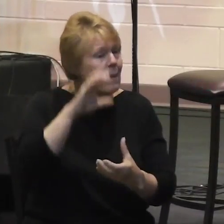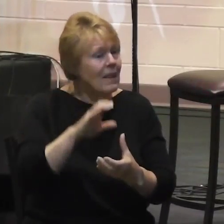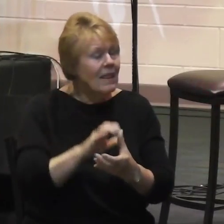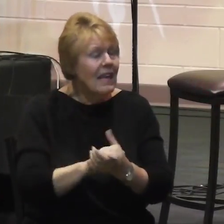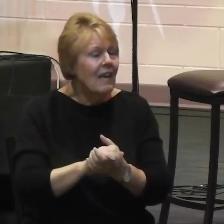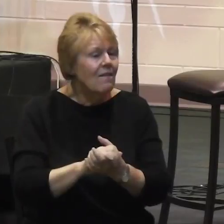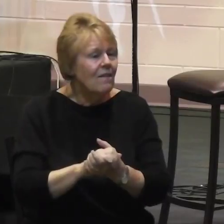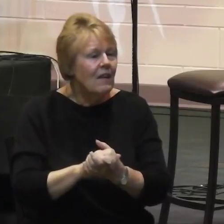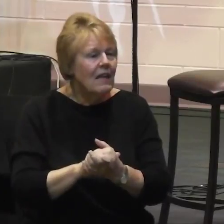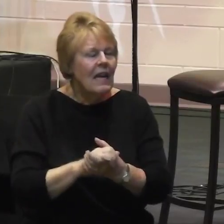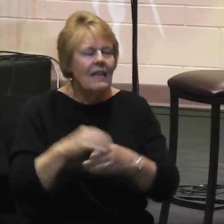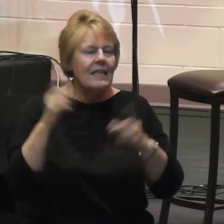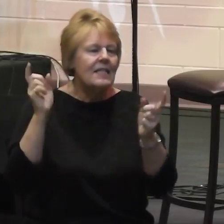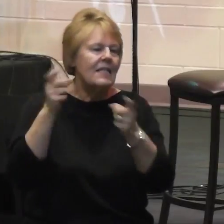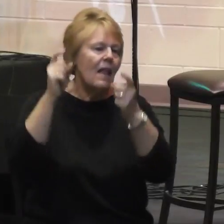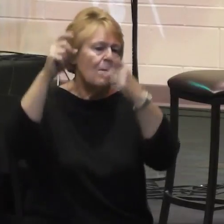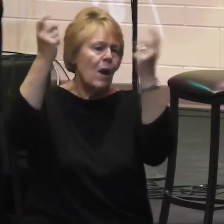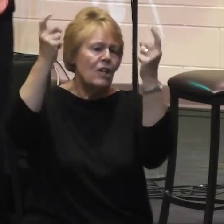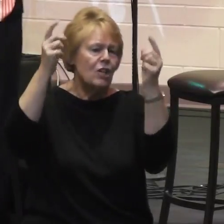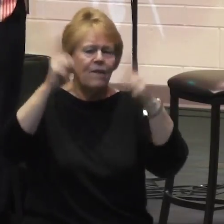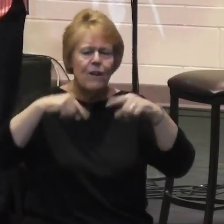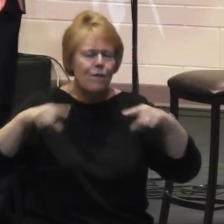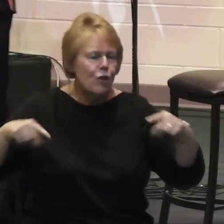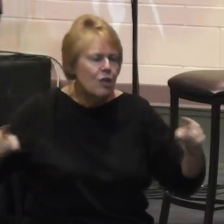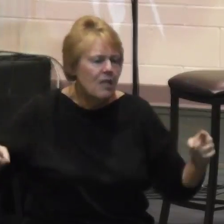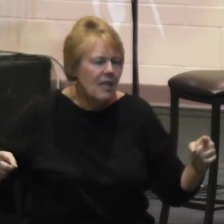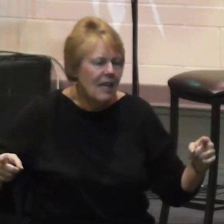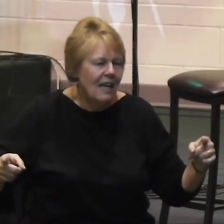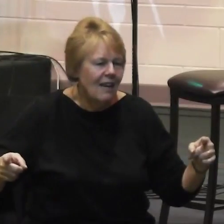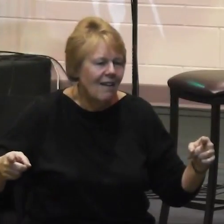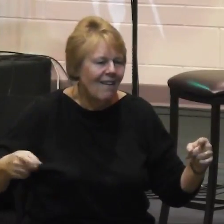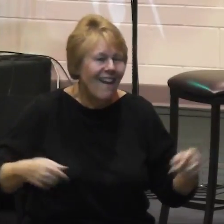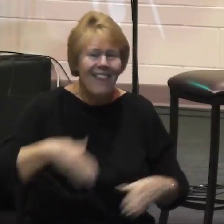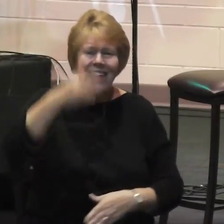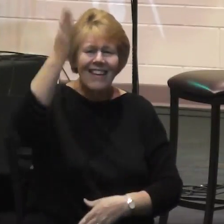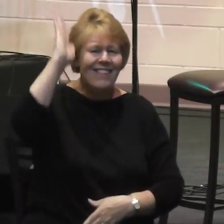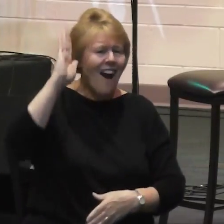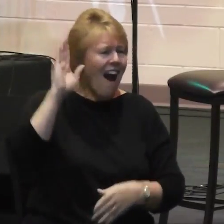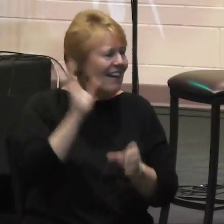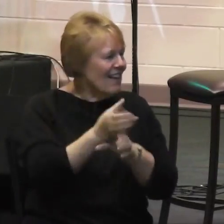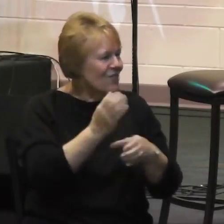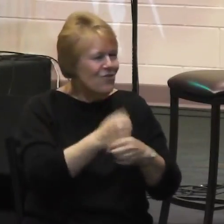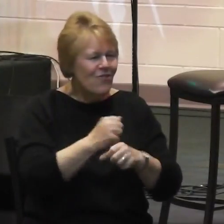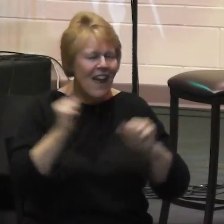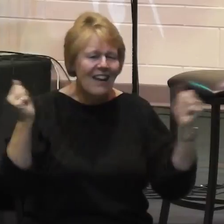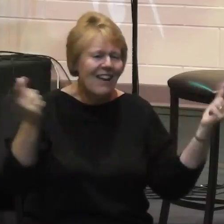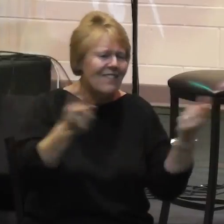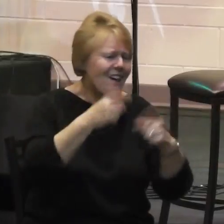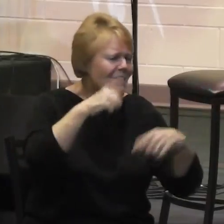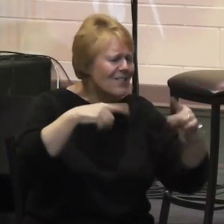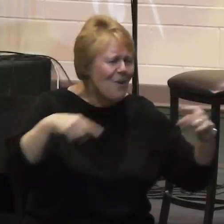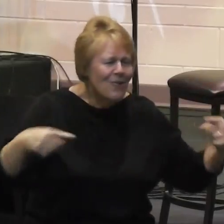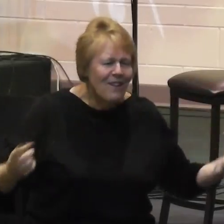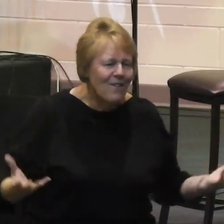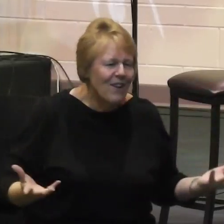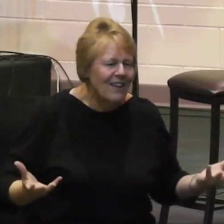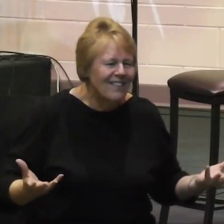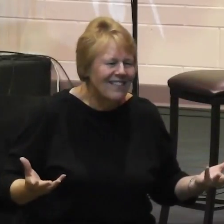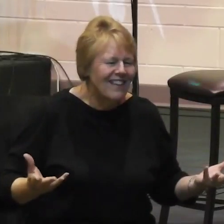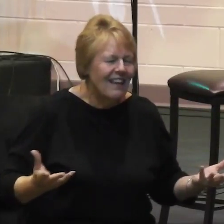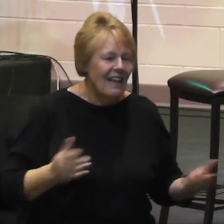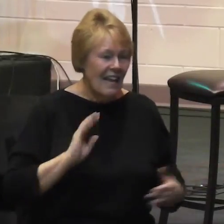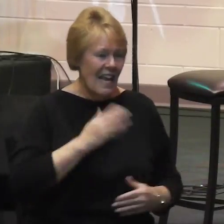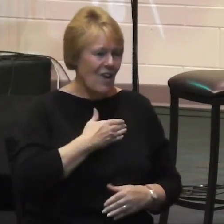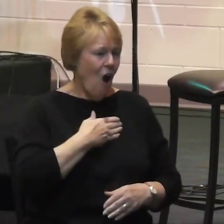the variety that God has created and put into mankind, the differences that we see. Like in a country like ours, we have